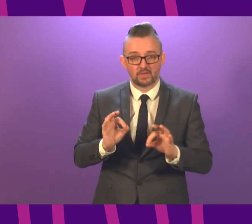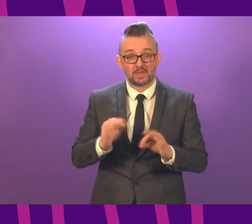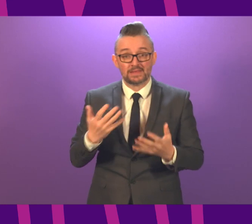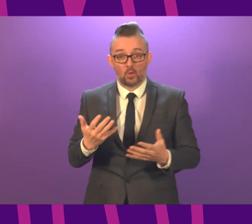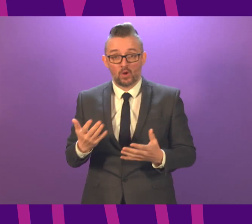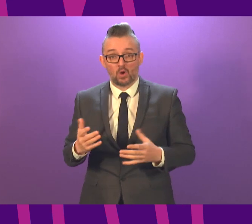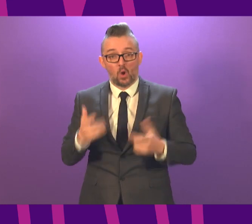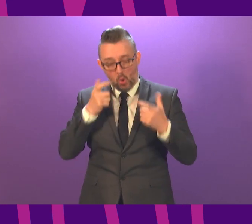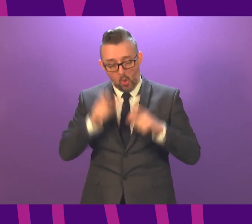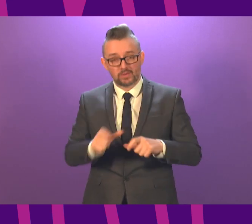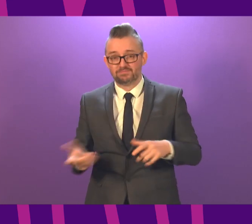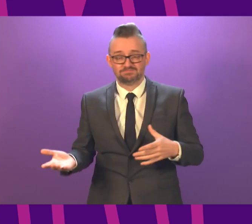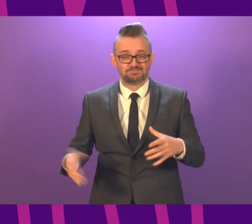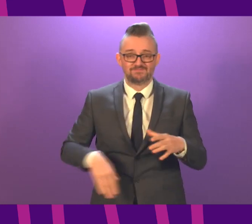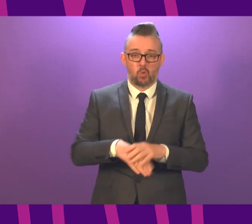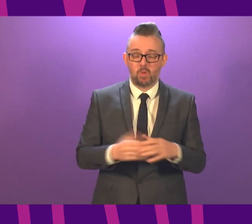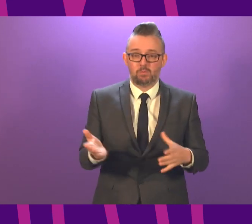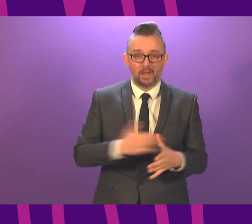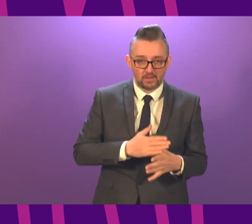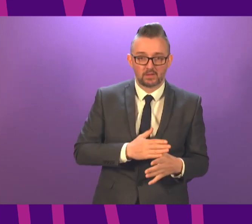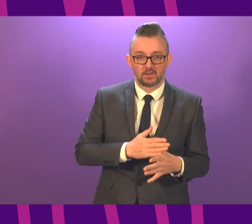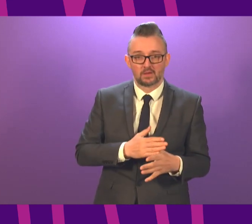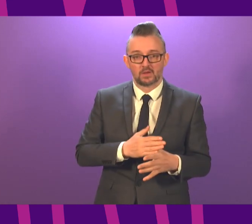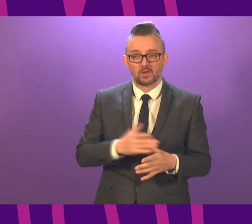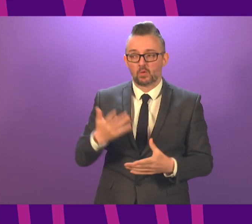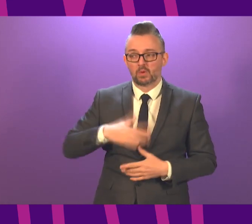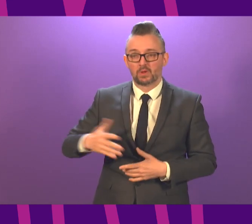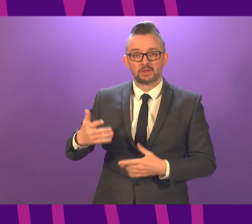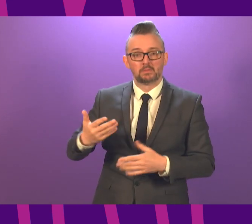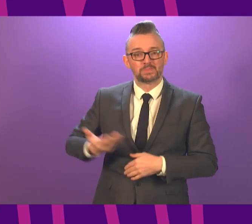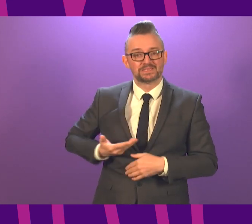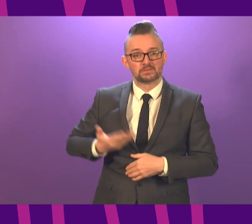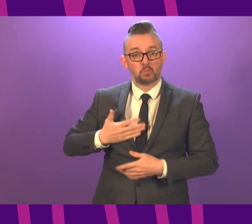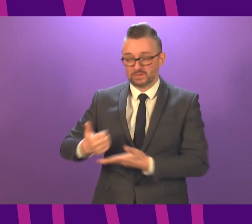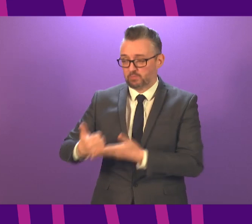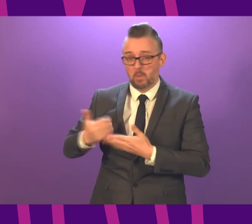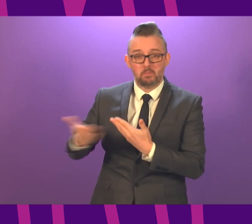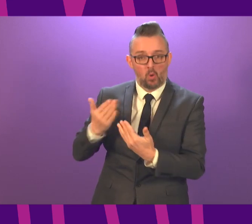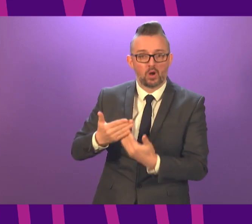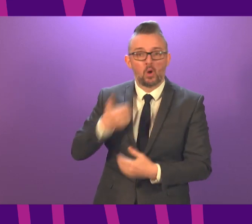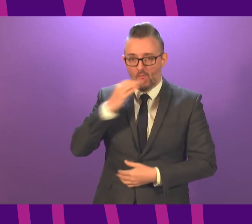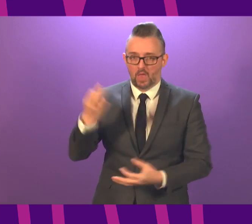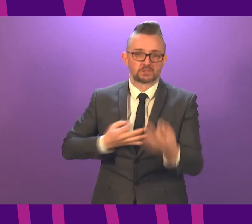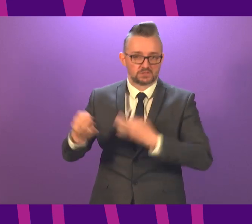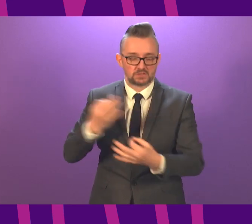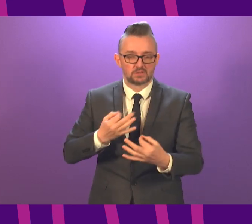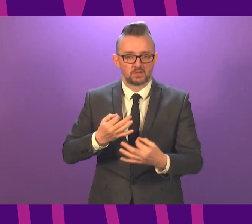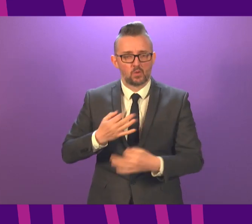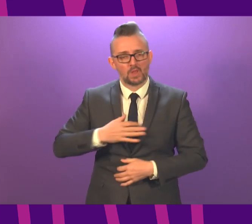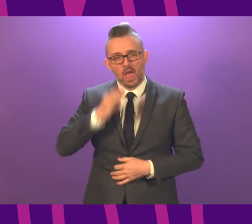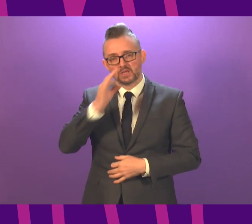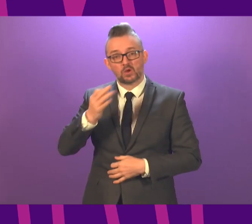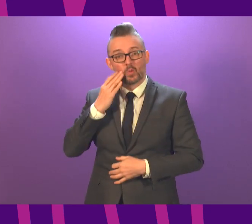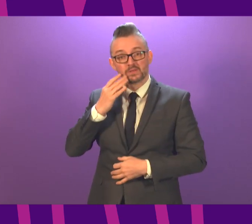lockdown. More support quests are inevitable. Can the First Minister today answer when will the